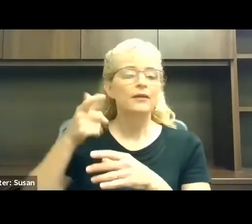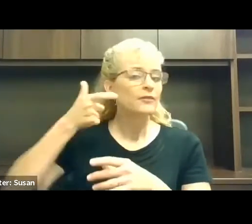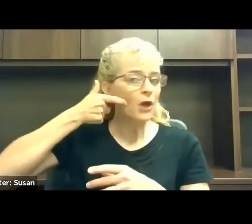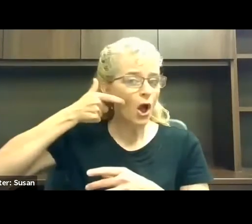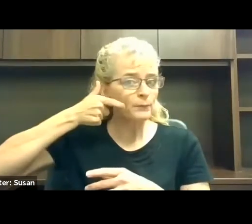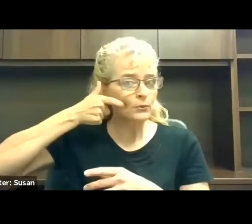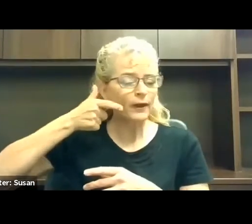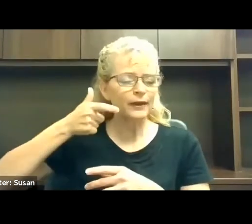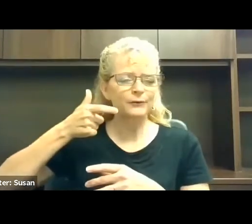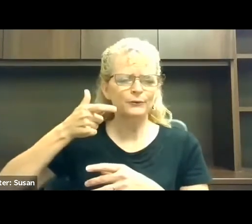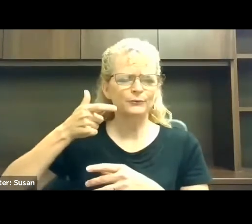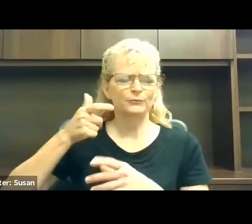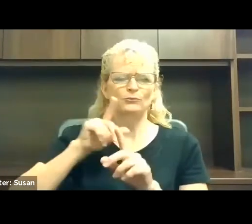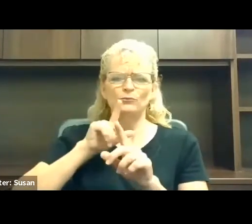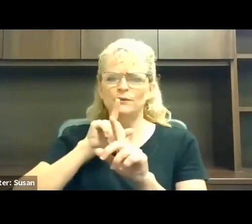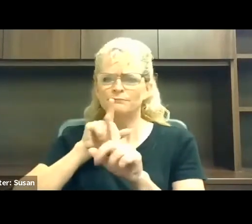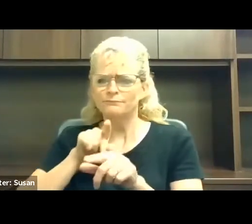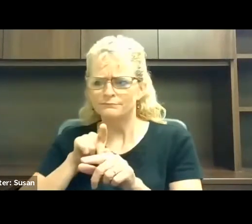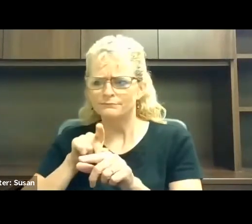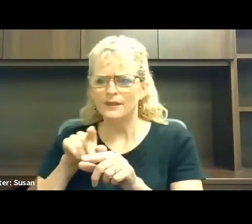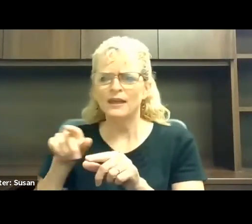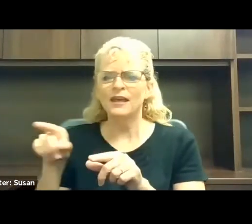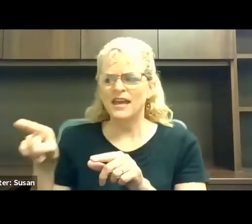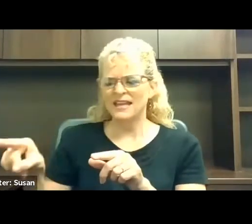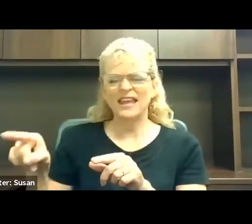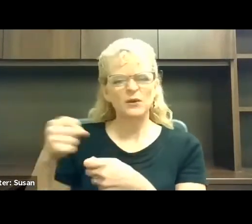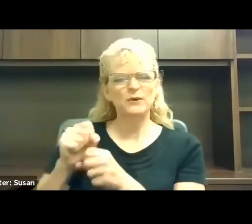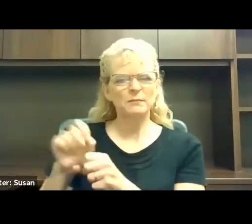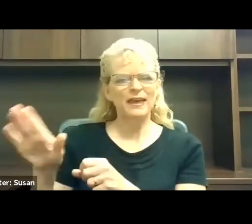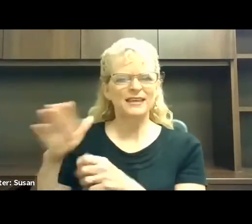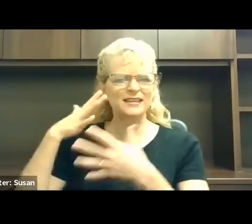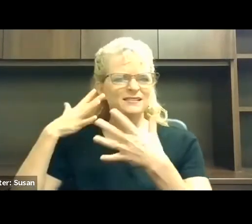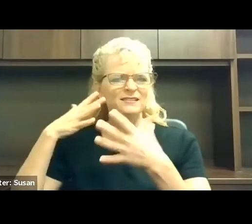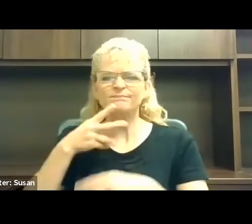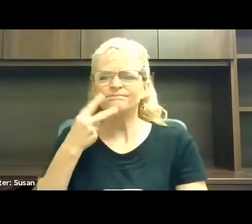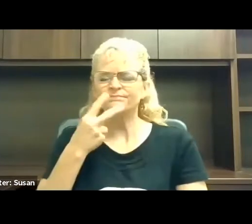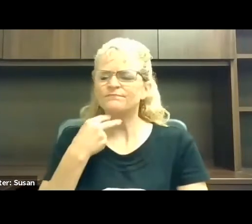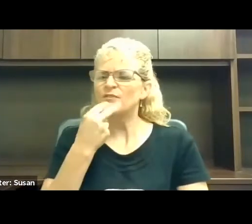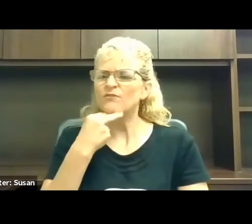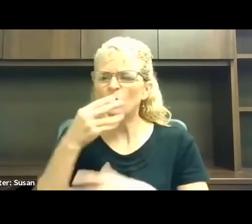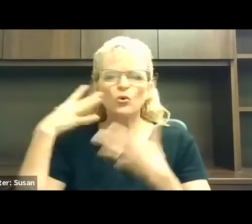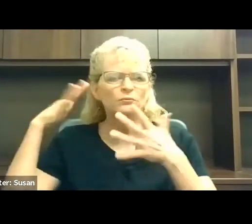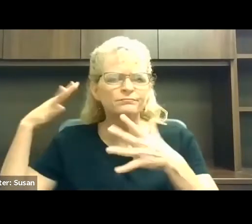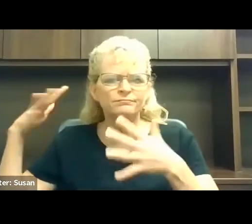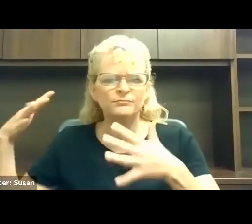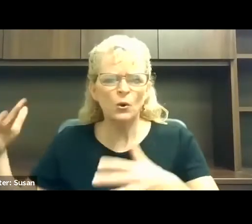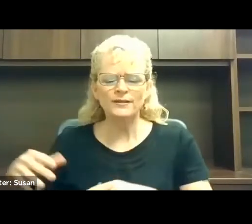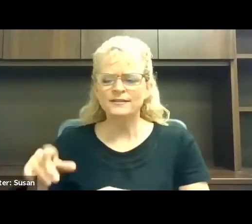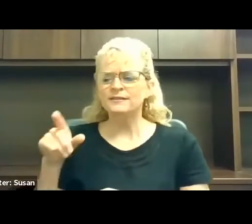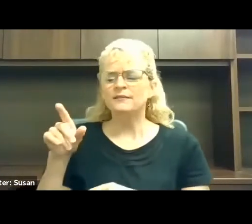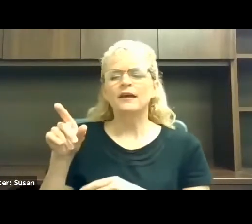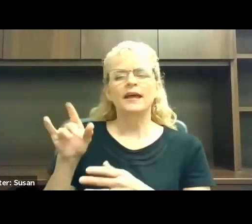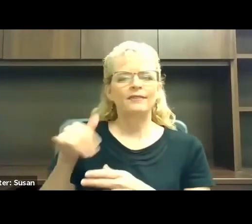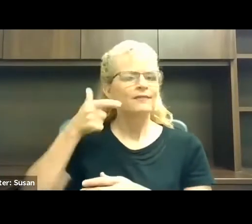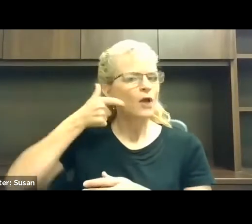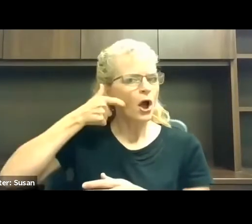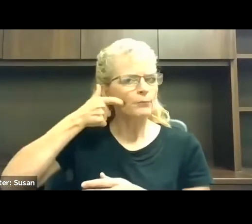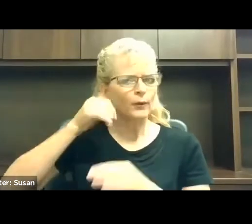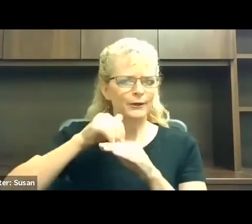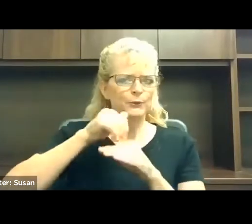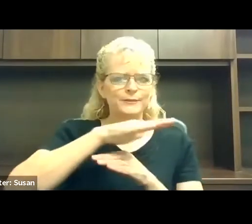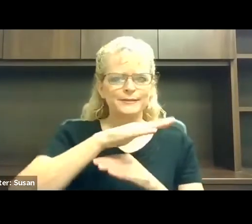I used to call it. then they'd send it to my room. So I got a call and he said, it's my birthday. He said, uh,